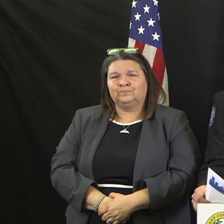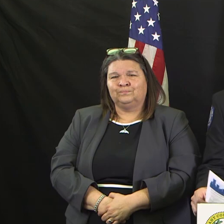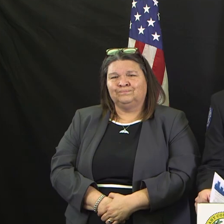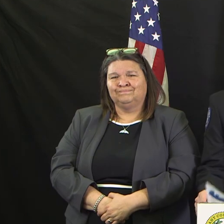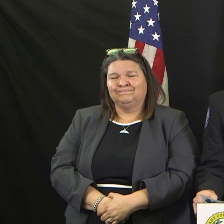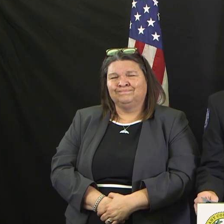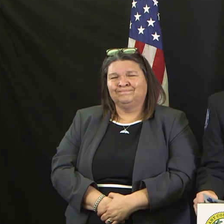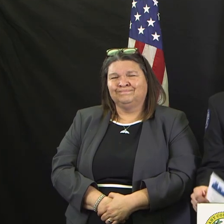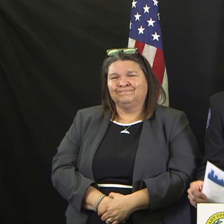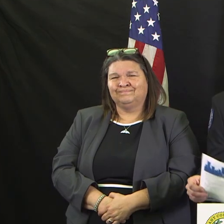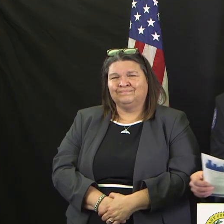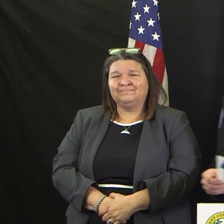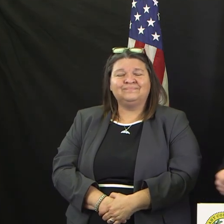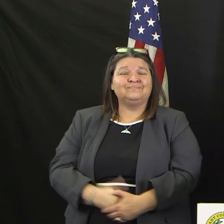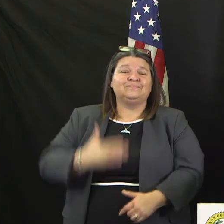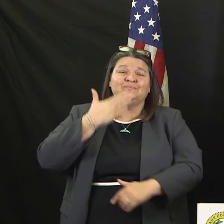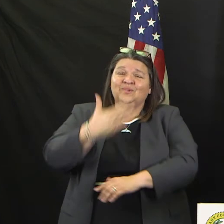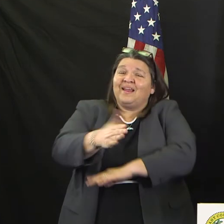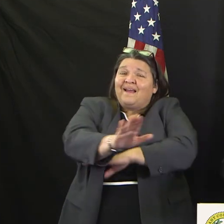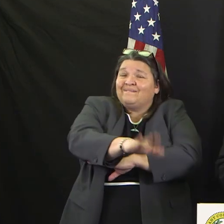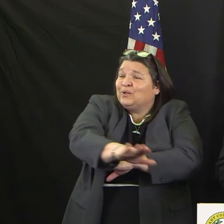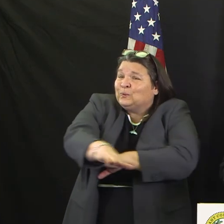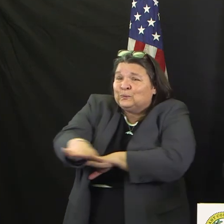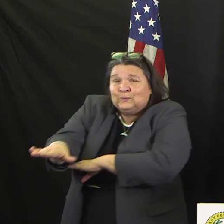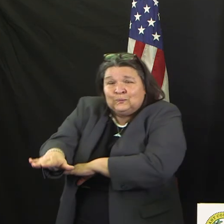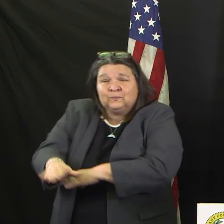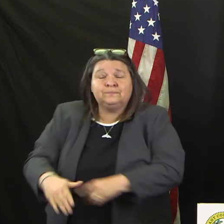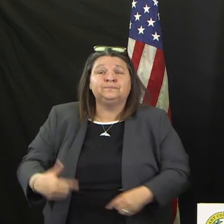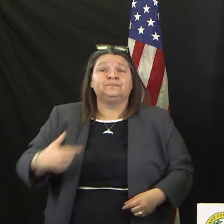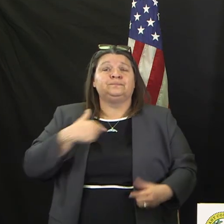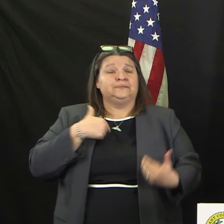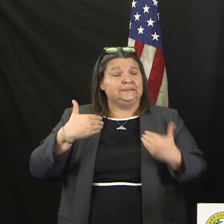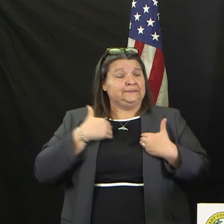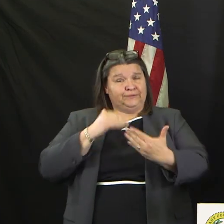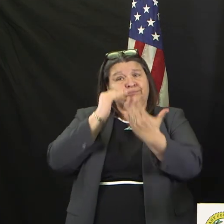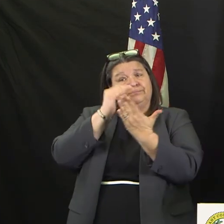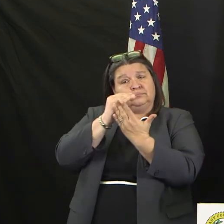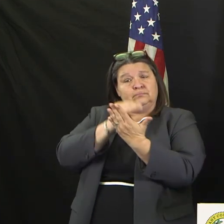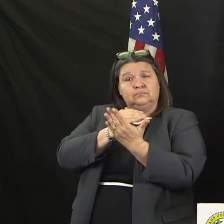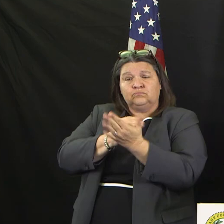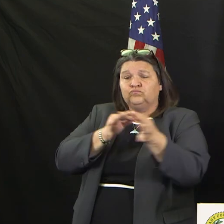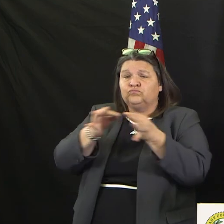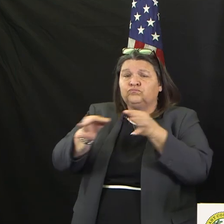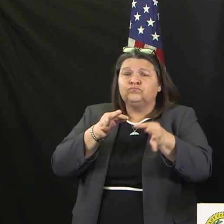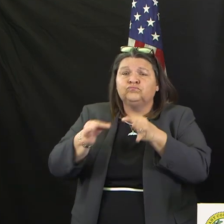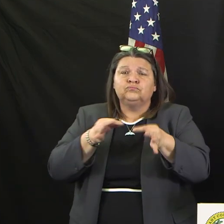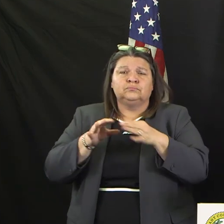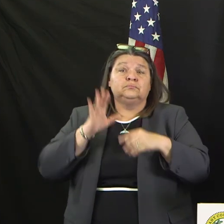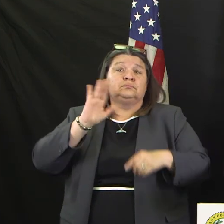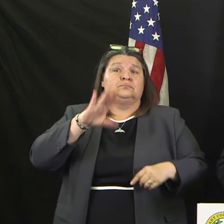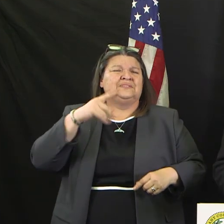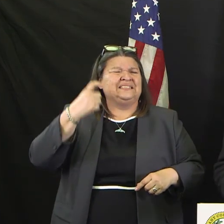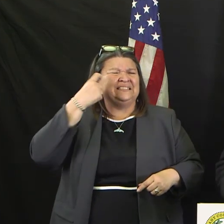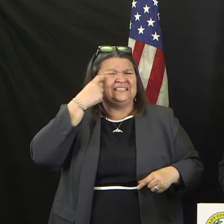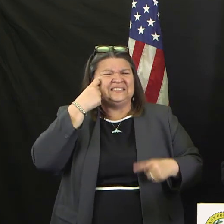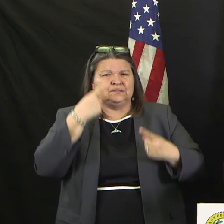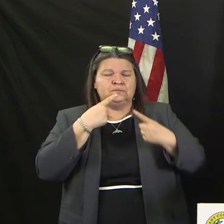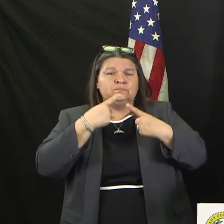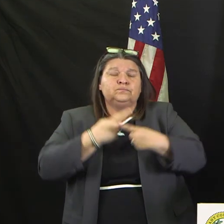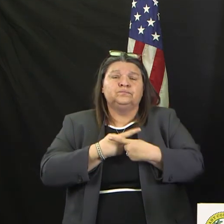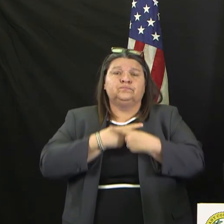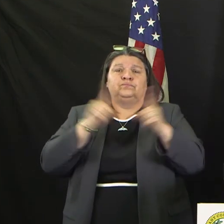Good evening. I'm going to go over the list for the most recent declaration that was signed today.